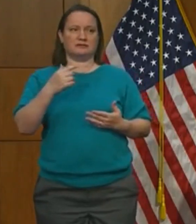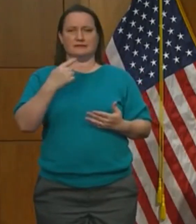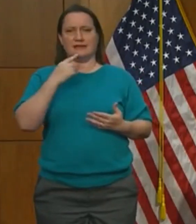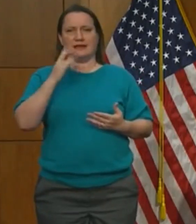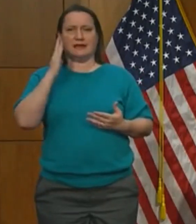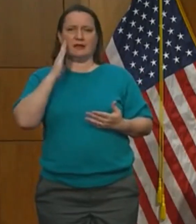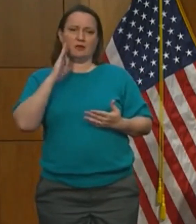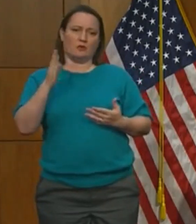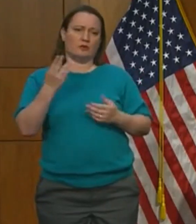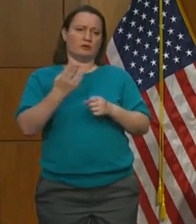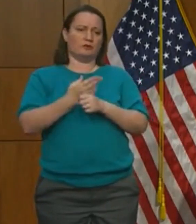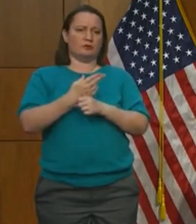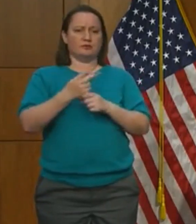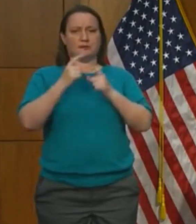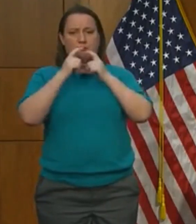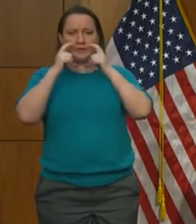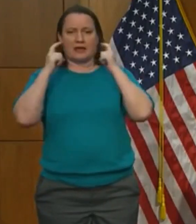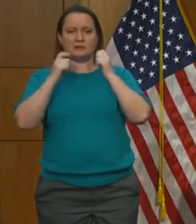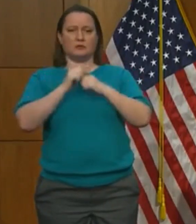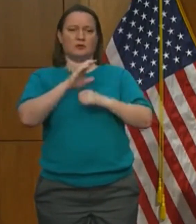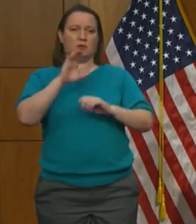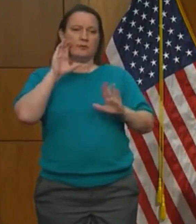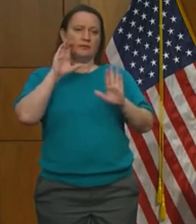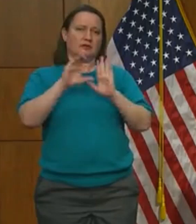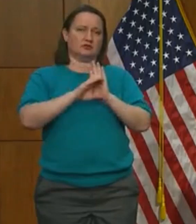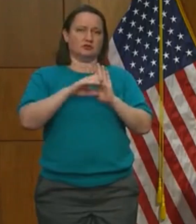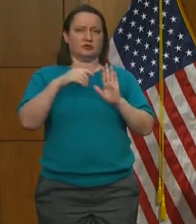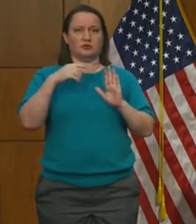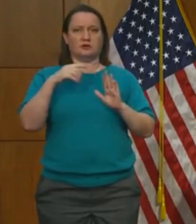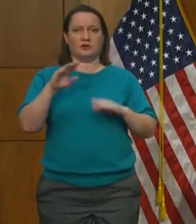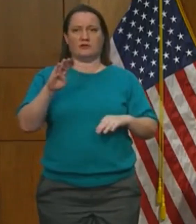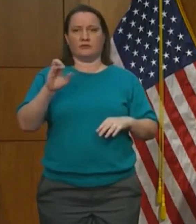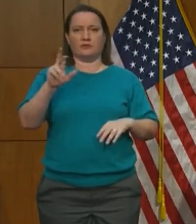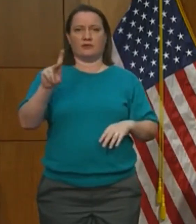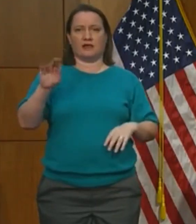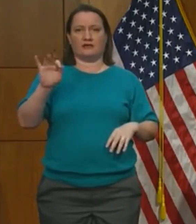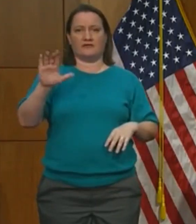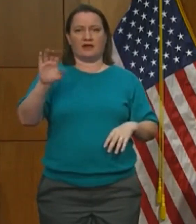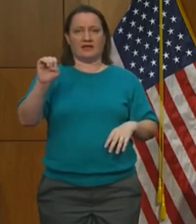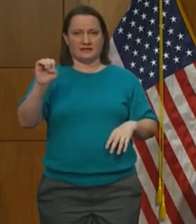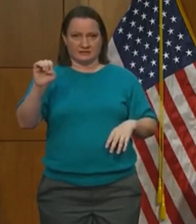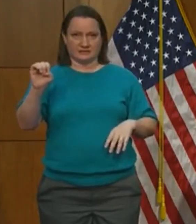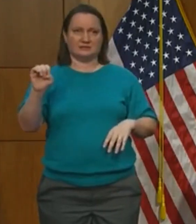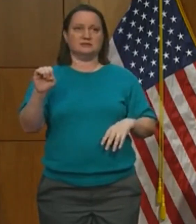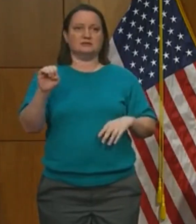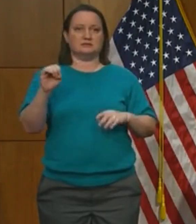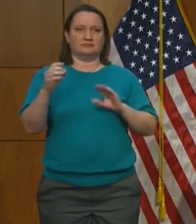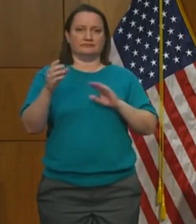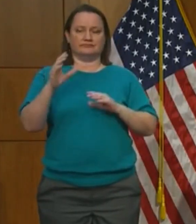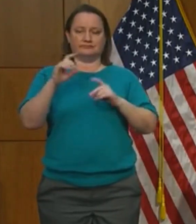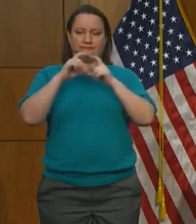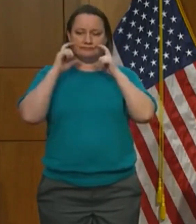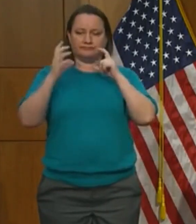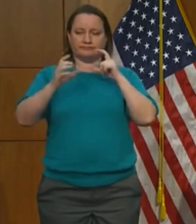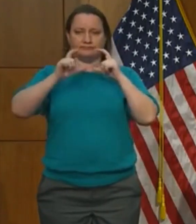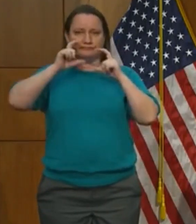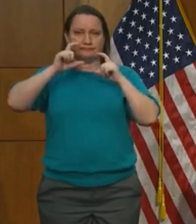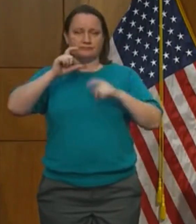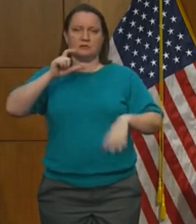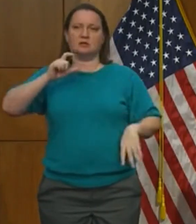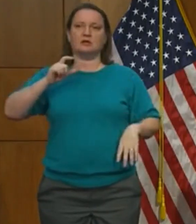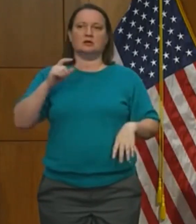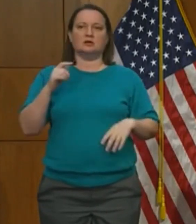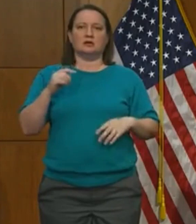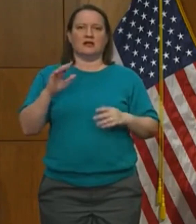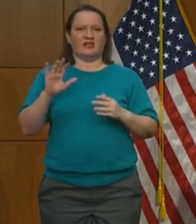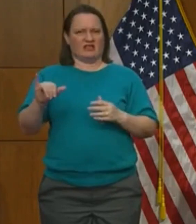your year of a page on it. Now, this tweet has led to a lot of unrest the last few nights here in Lynchburg. What would you say to Mr. Falwell and your message to